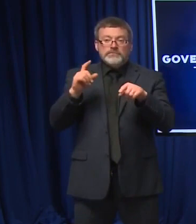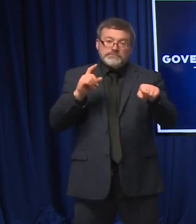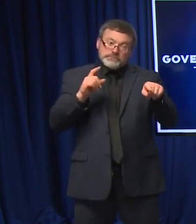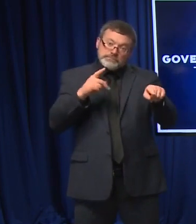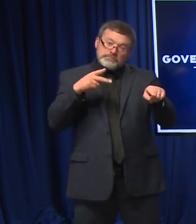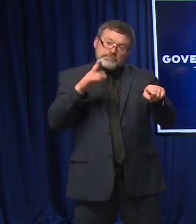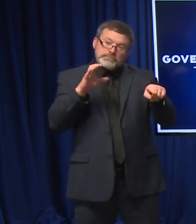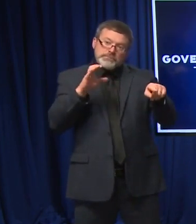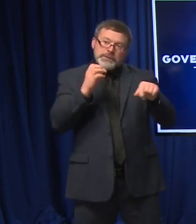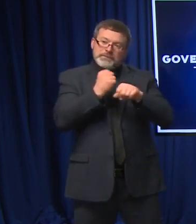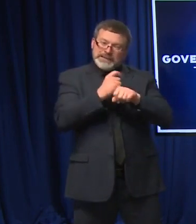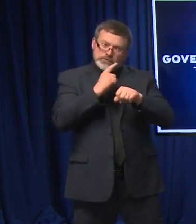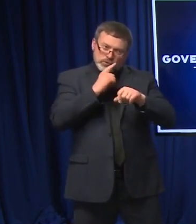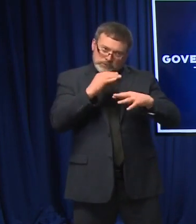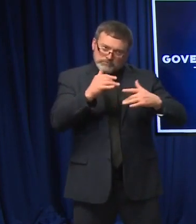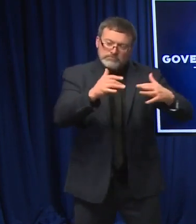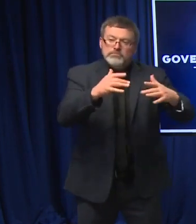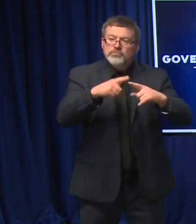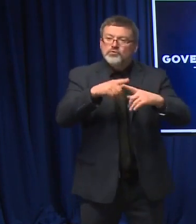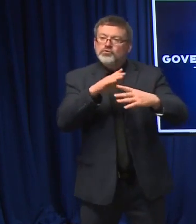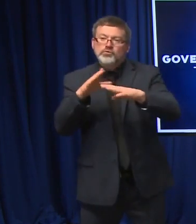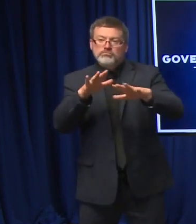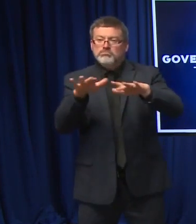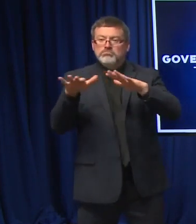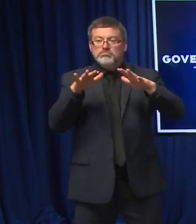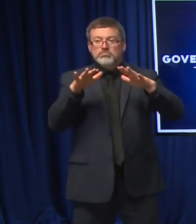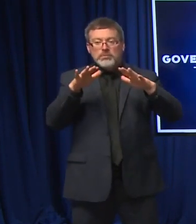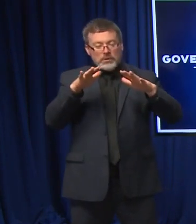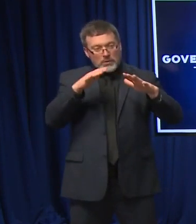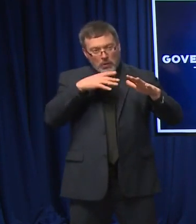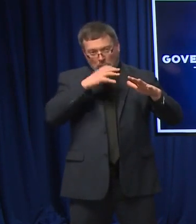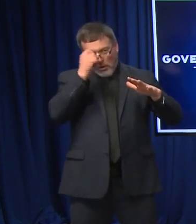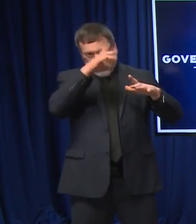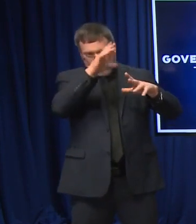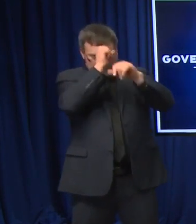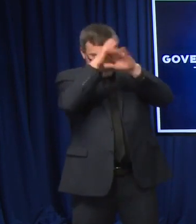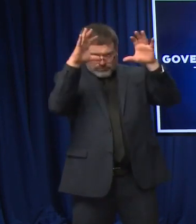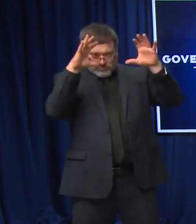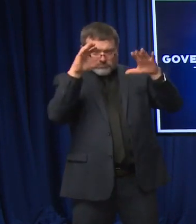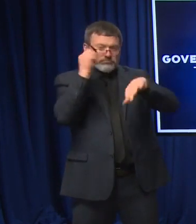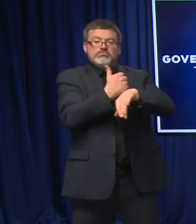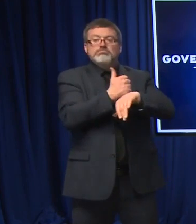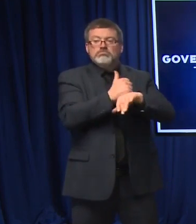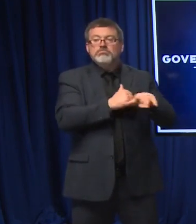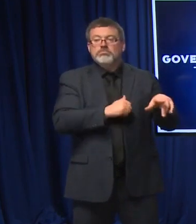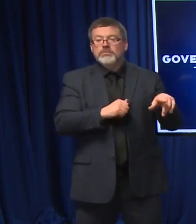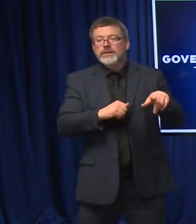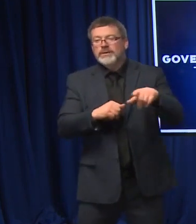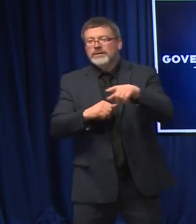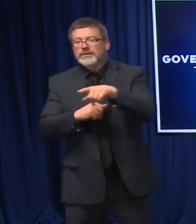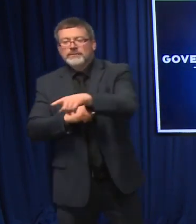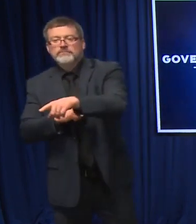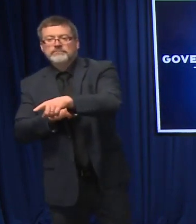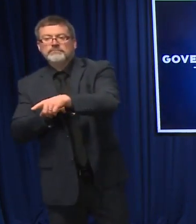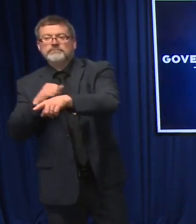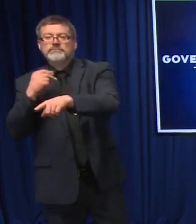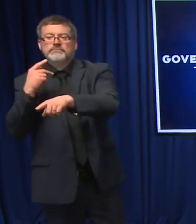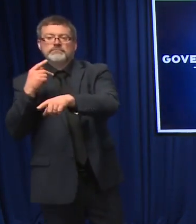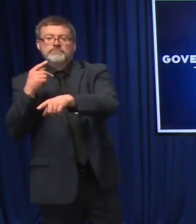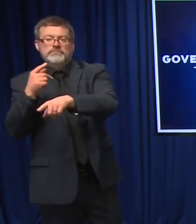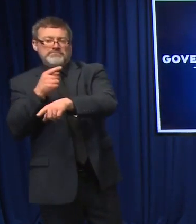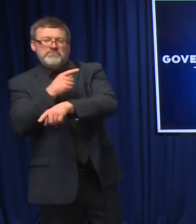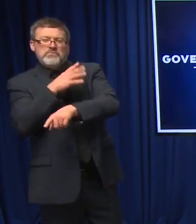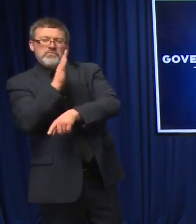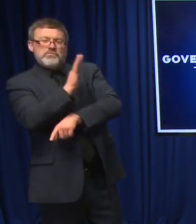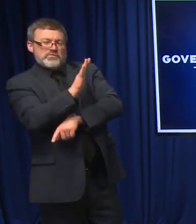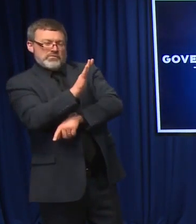we have to make sure it can actually be implemented the way that it was envisioned. Can I just clarify one last thing? You were saying that the National Guard is engaging with